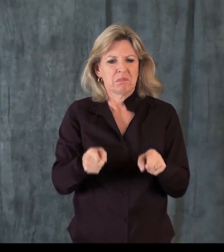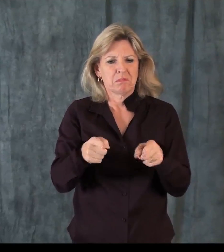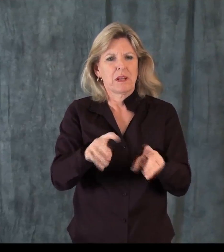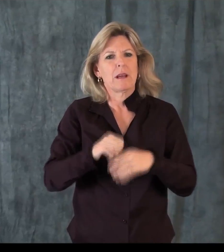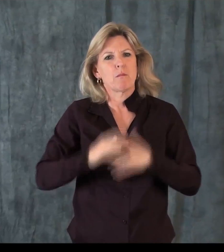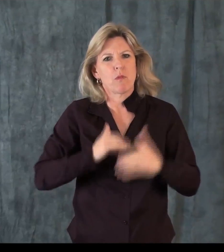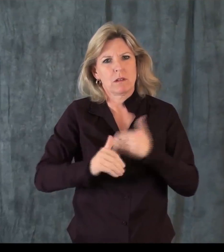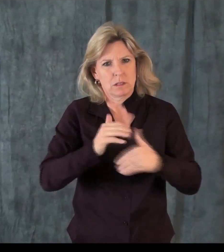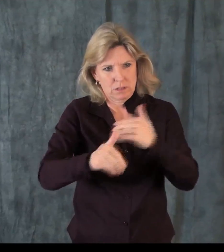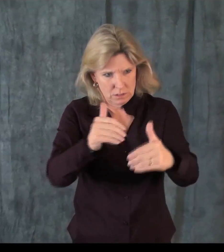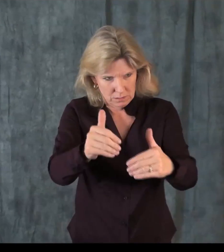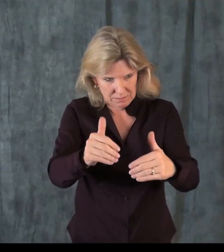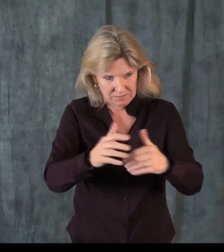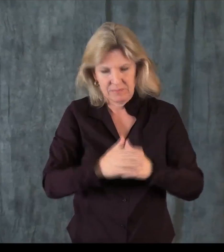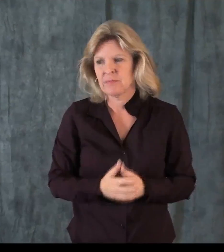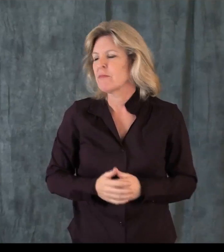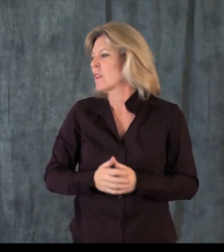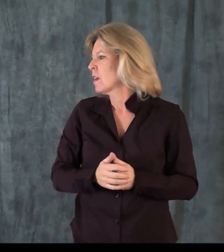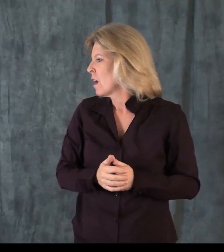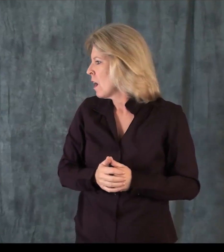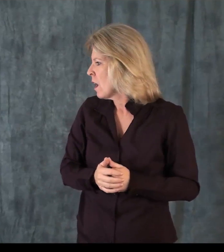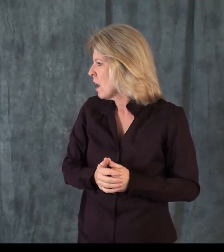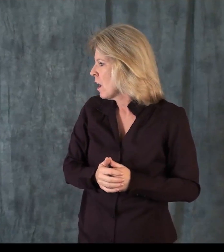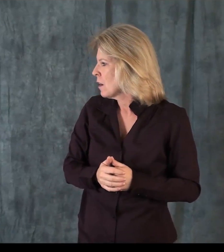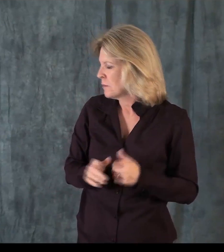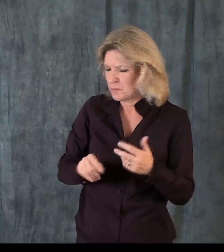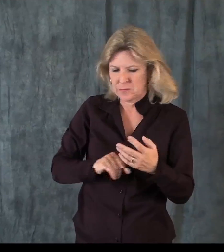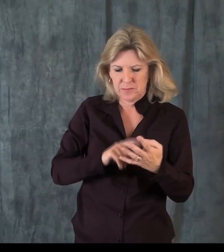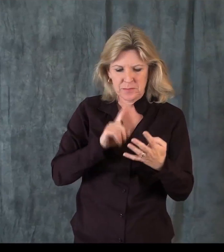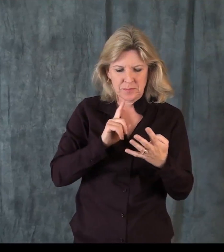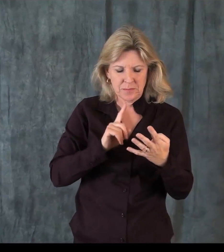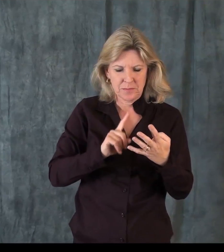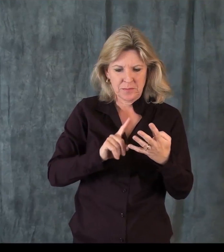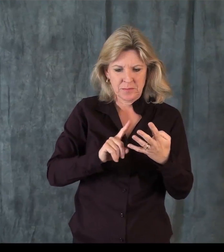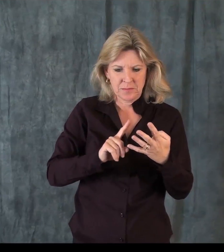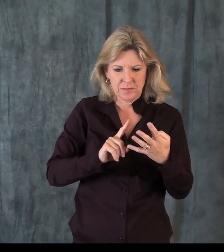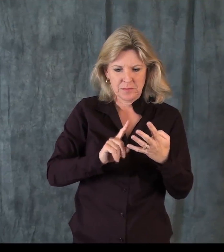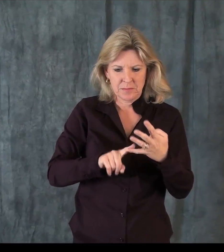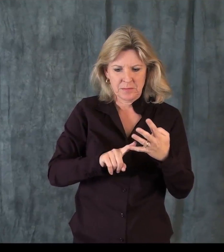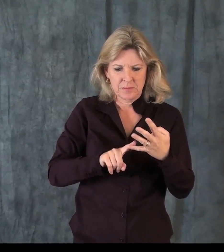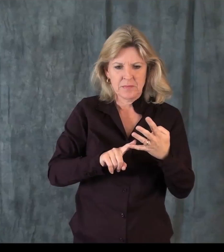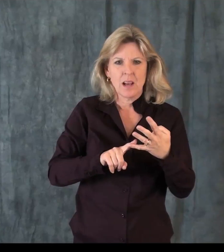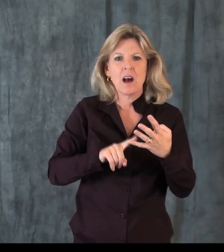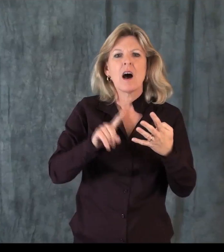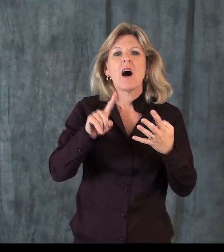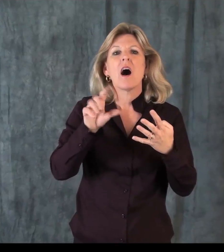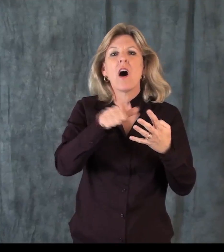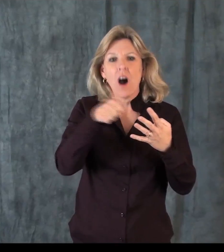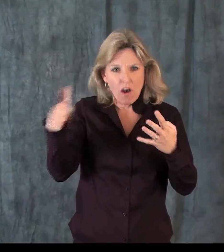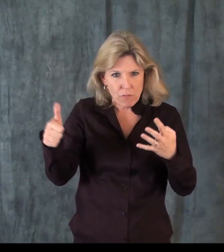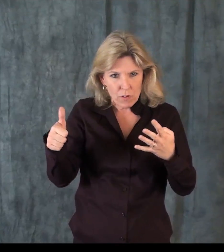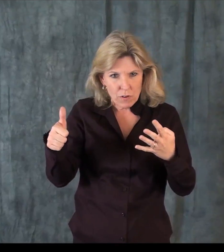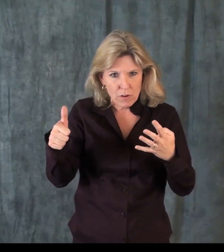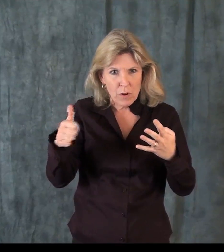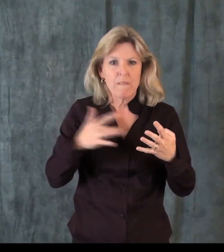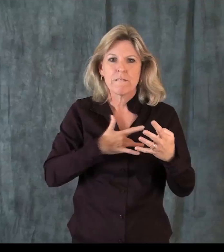we call these two things events as opposed to trials. Events and proceedings are considerations for times when VRI might be used.